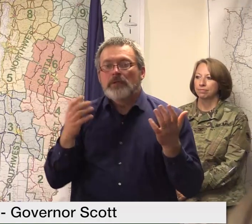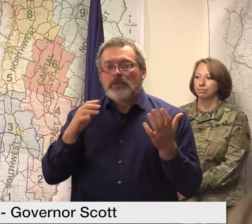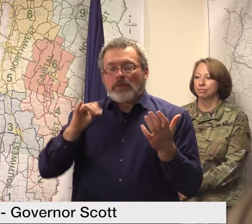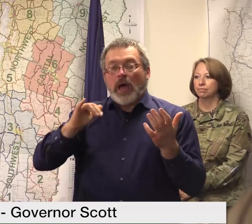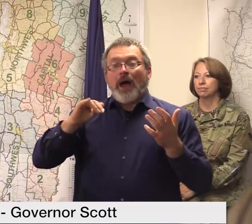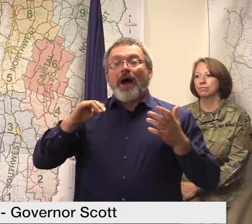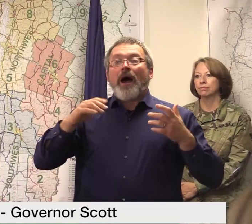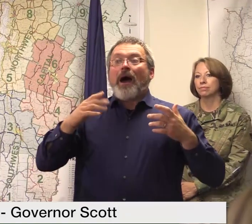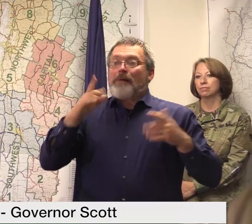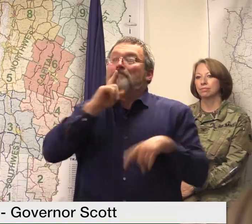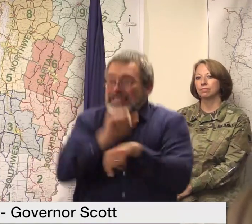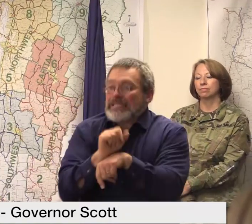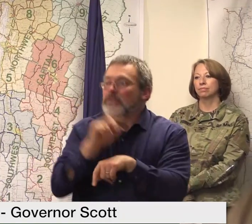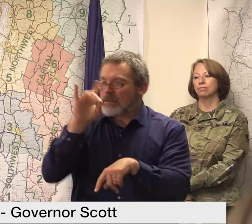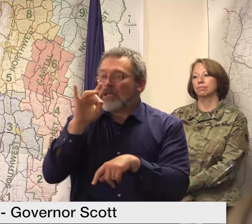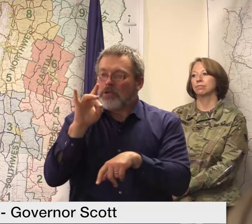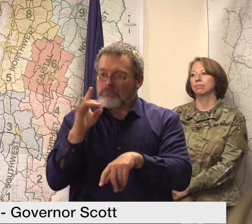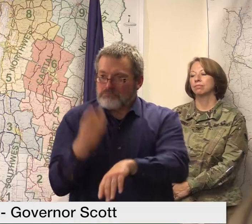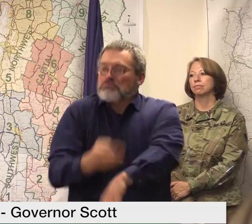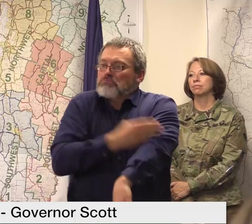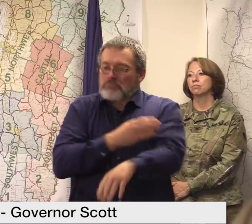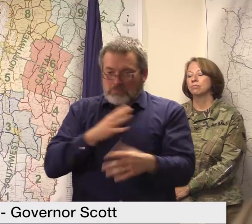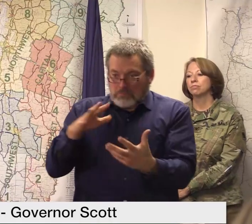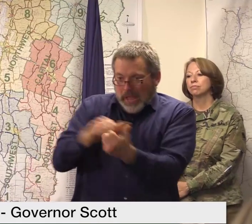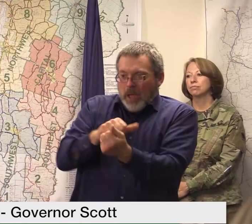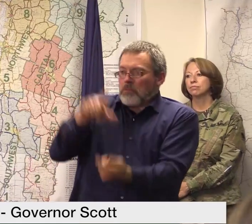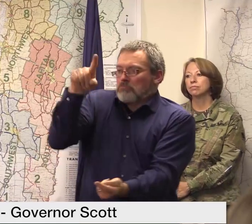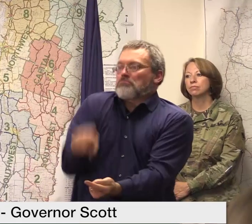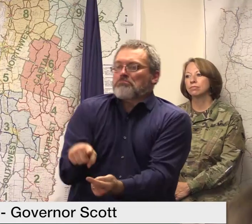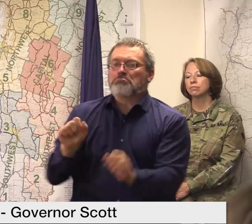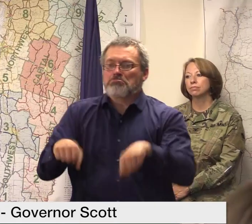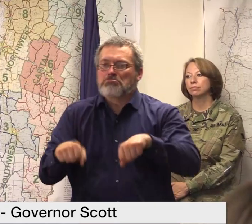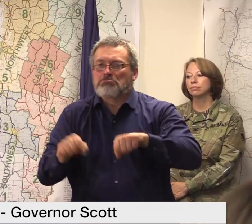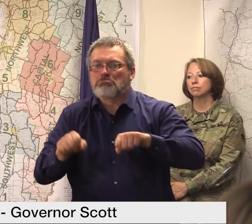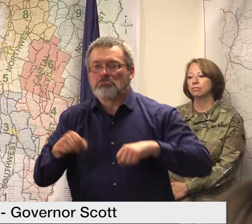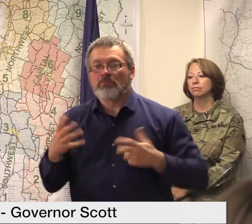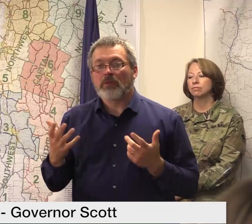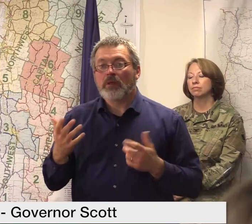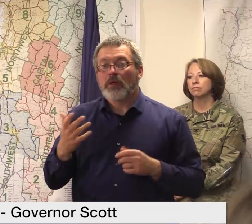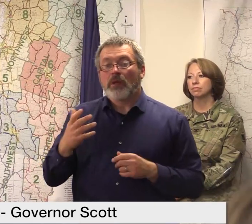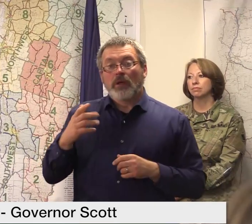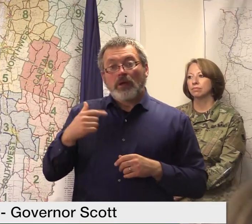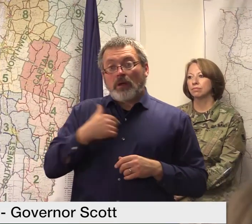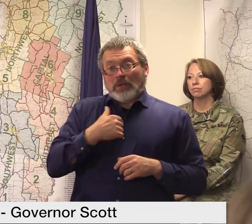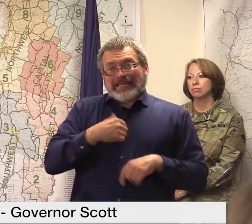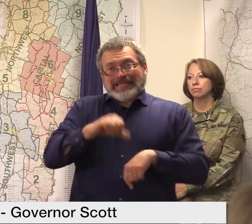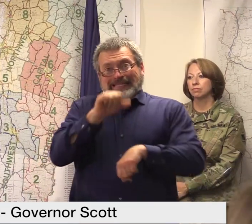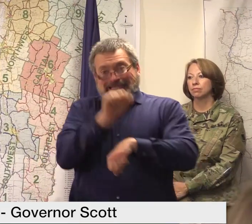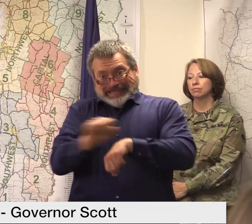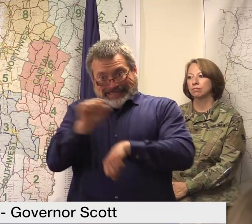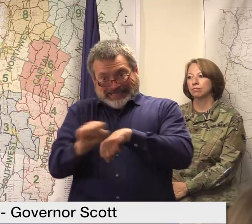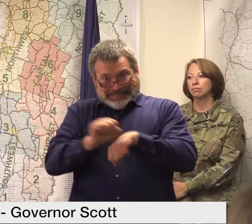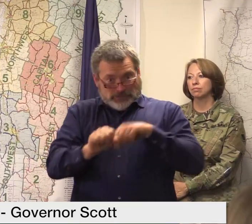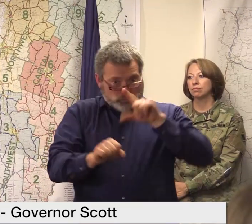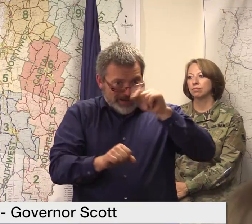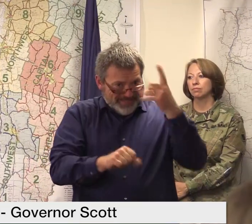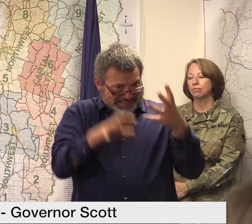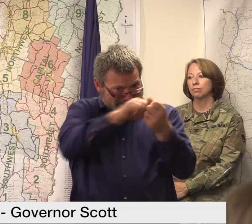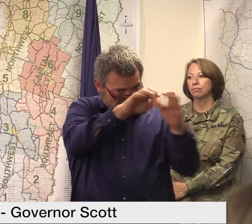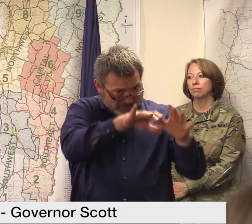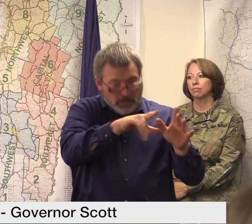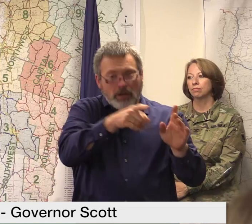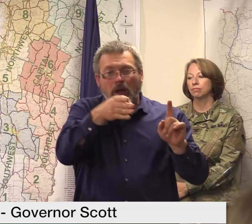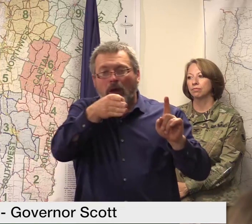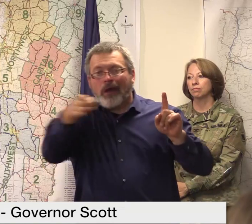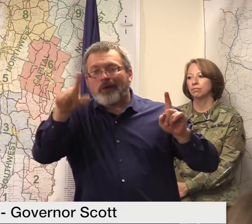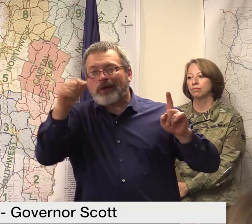time around that they did then so a lot of what we did after Irene helped and that's the hardening